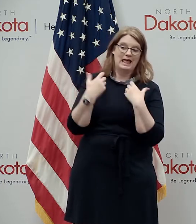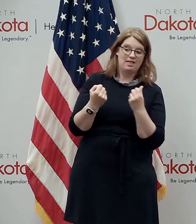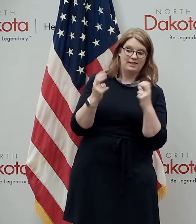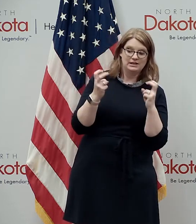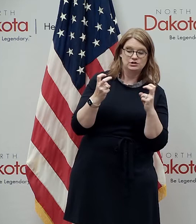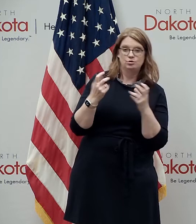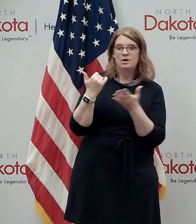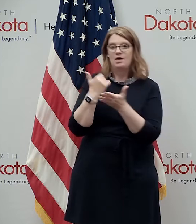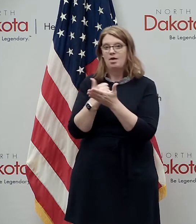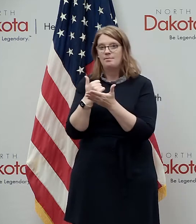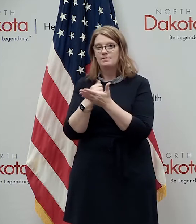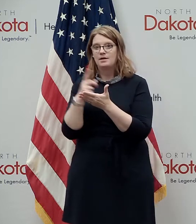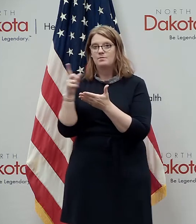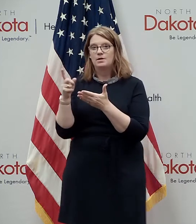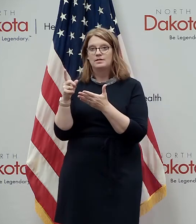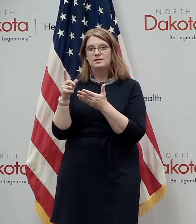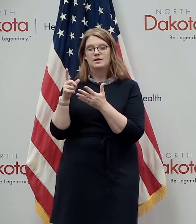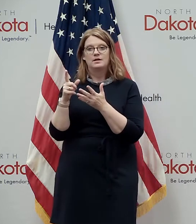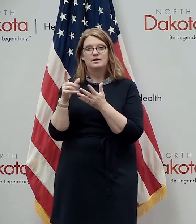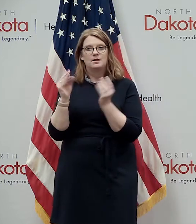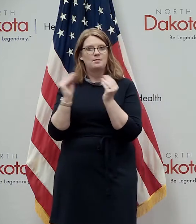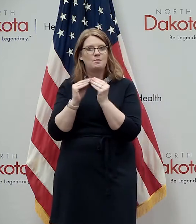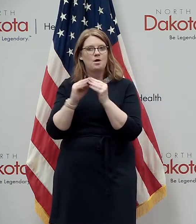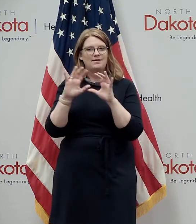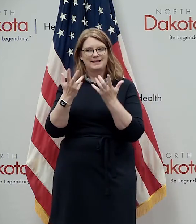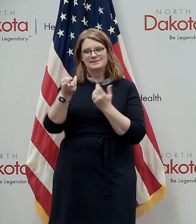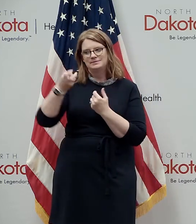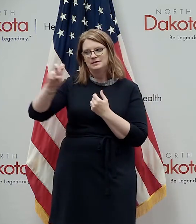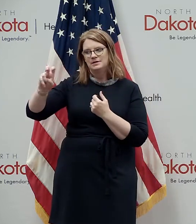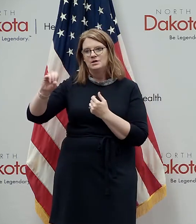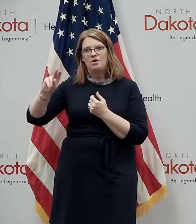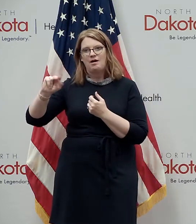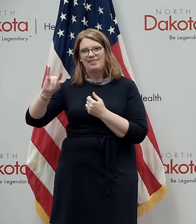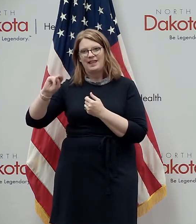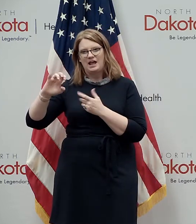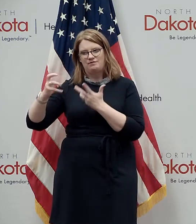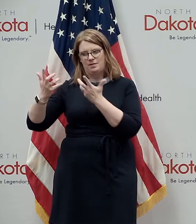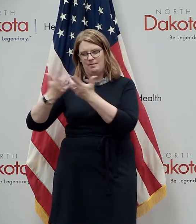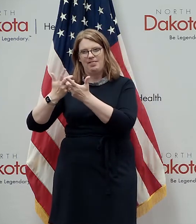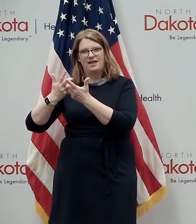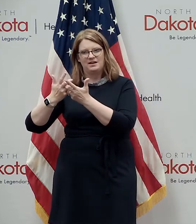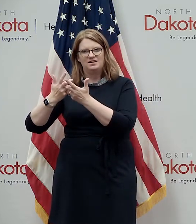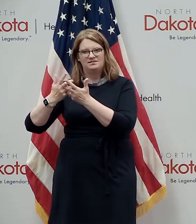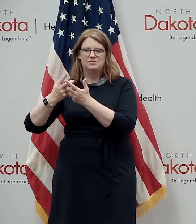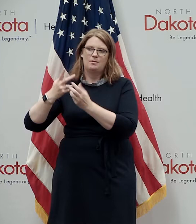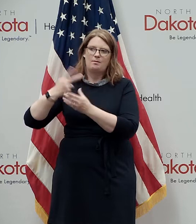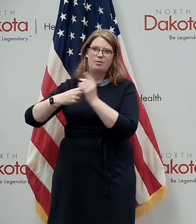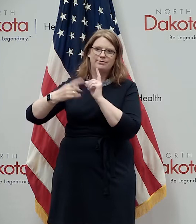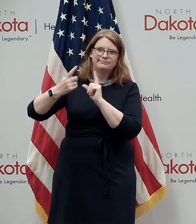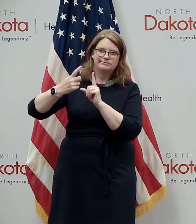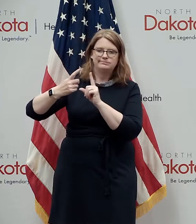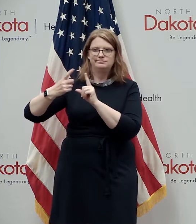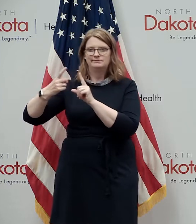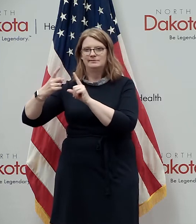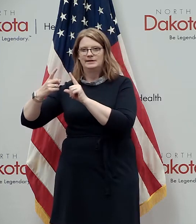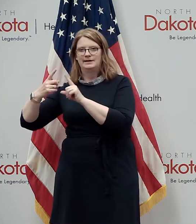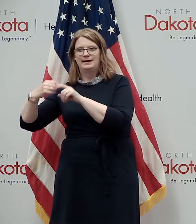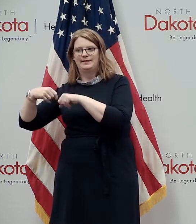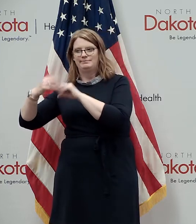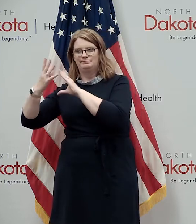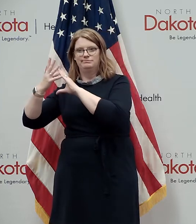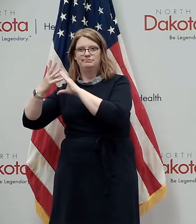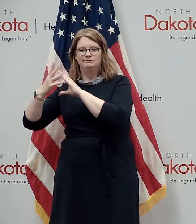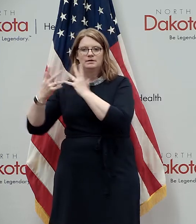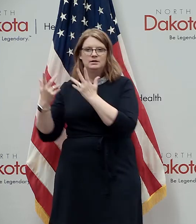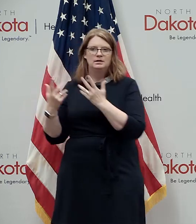issue help them with moving more classes online for the blended model and helping to prepare them for students returning in the